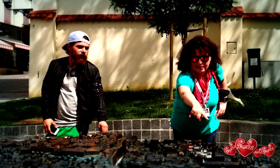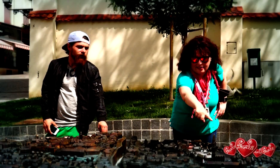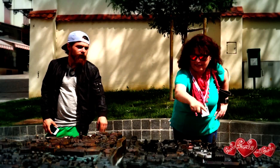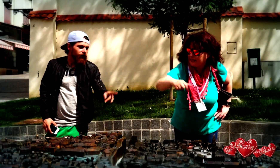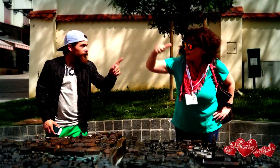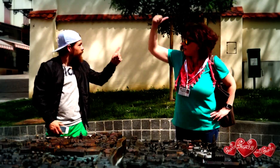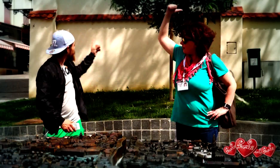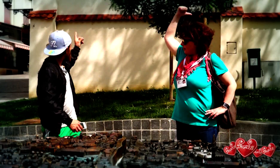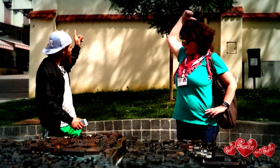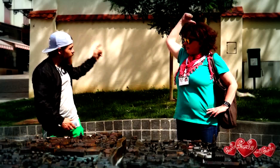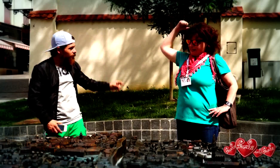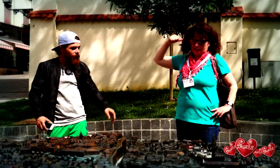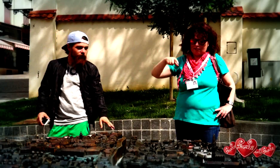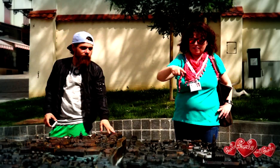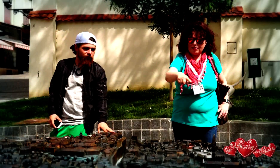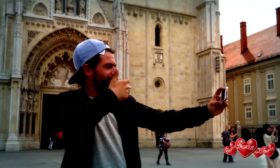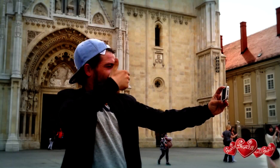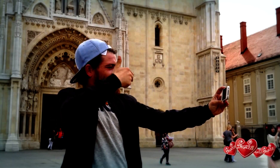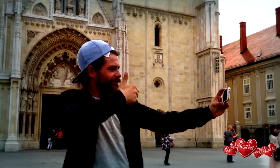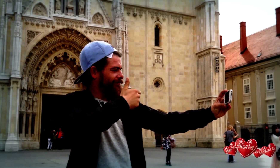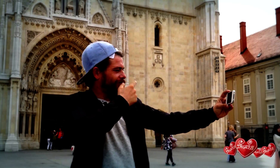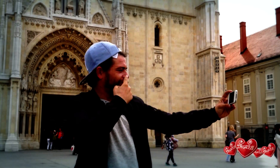He showed that when there's will, any obstacle can be overcome.